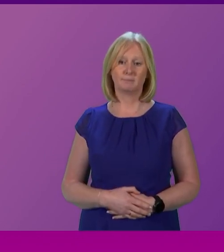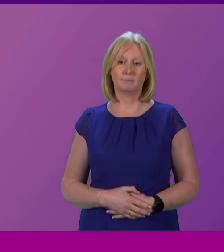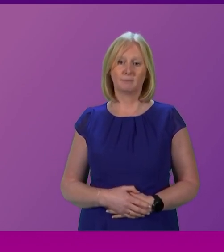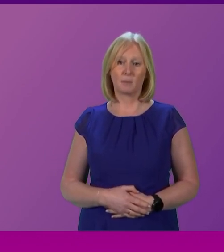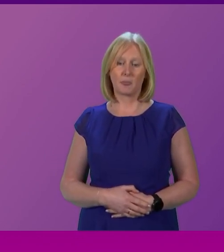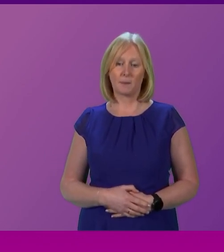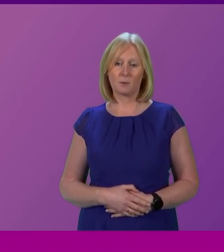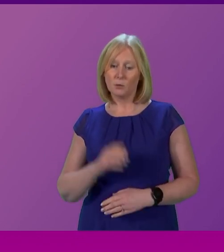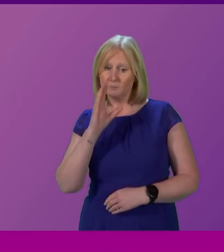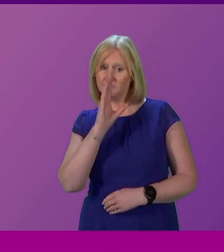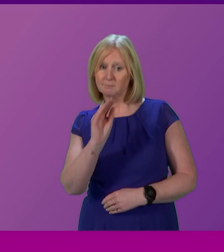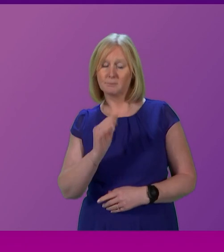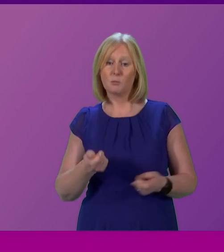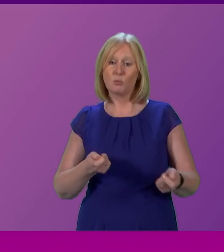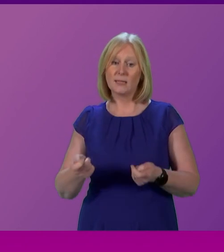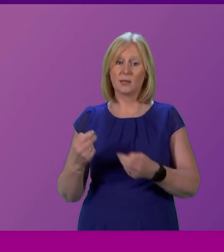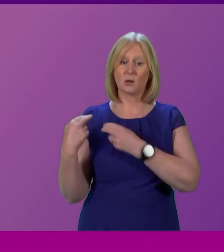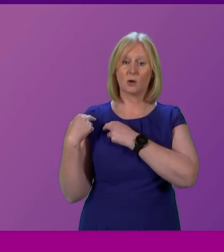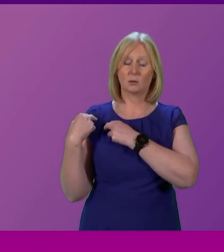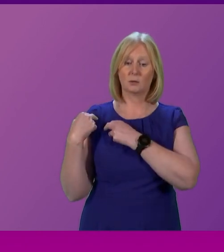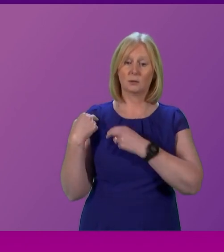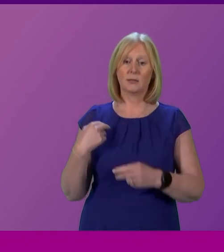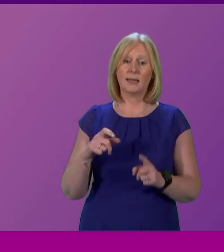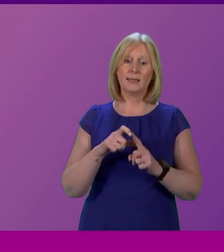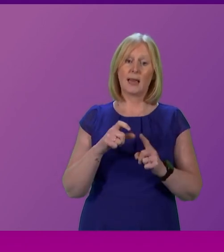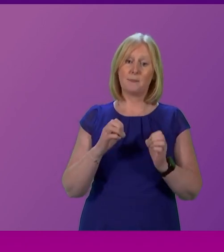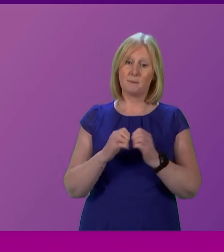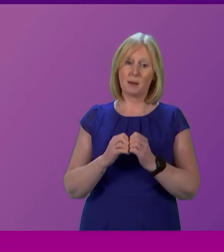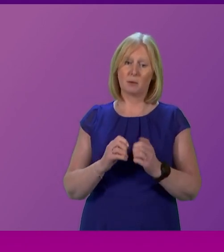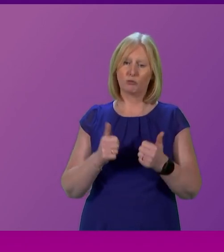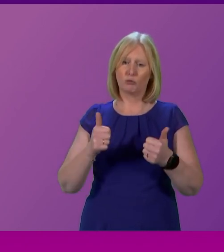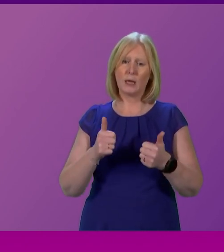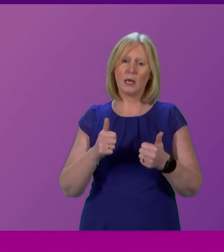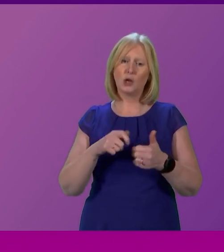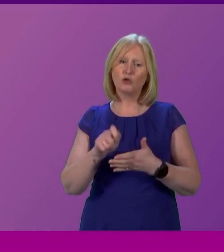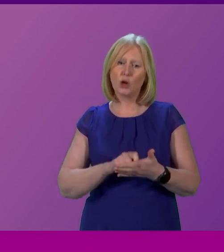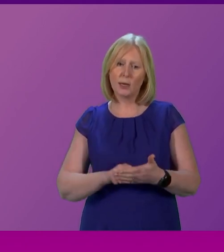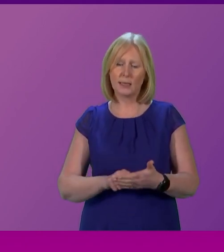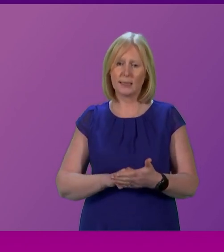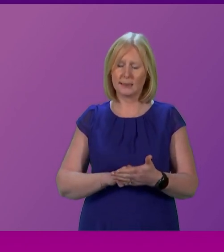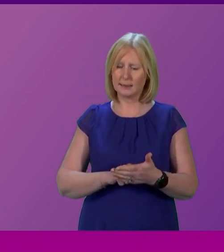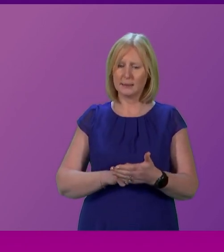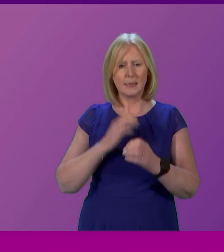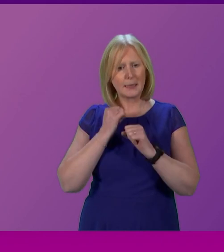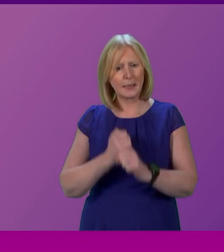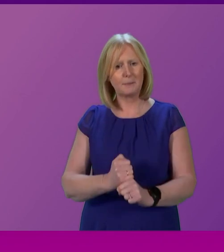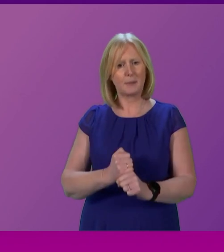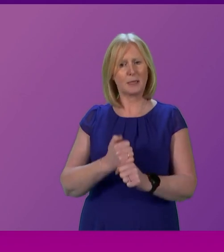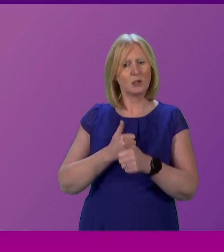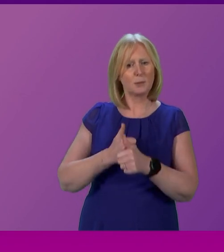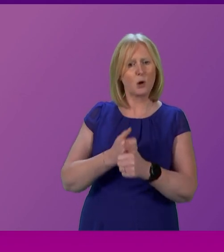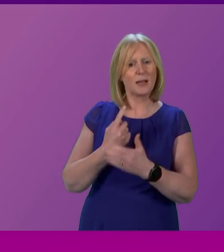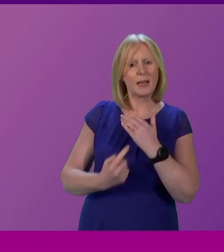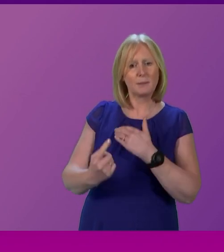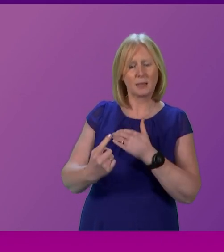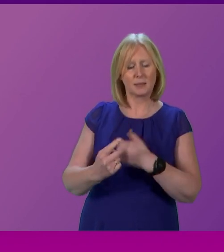conclusion, presiding officer, Derek Bateman was a great journalist, a committed supporter of independence and a thoughtful commentator.